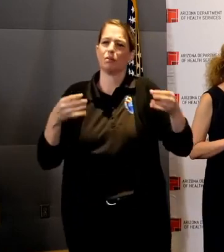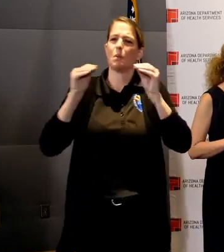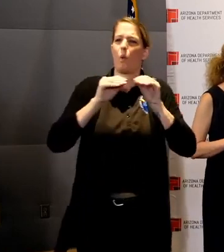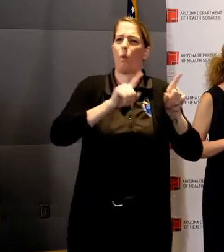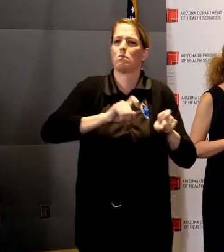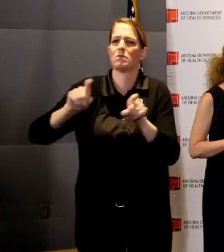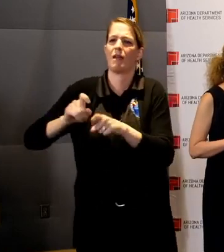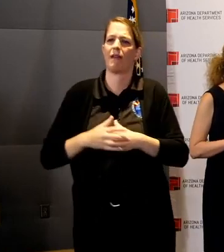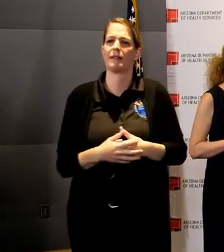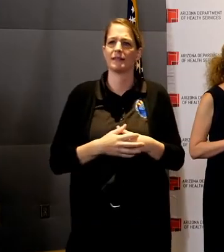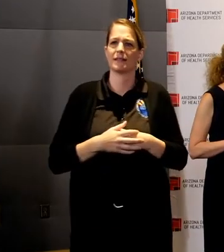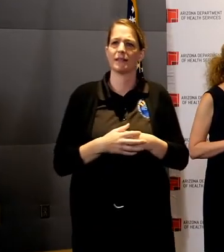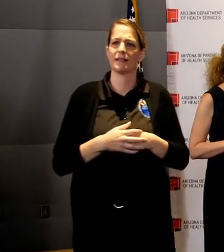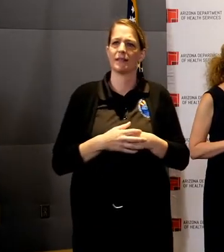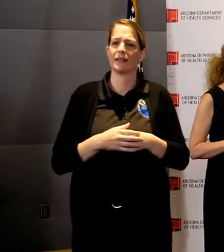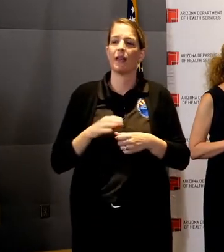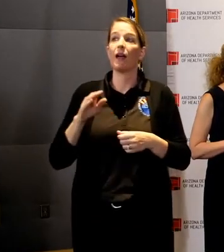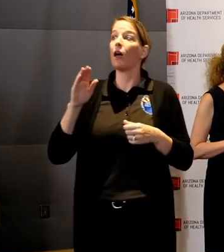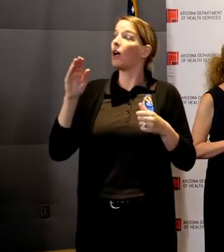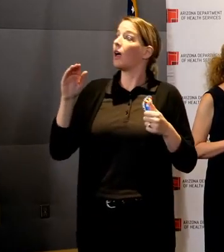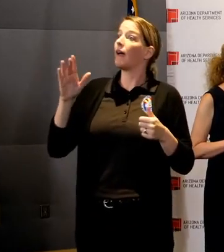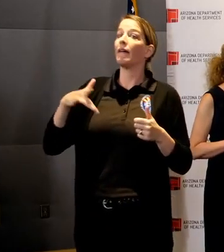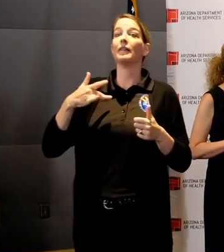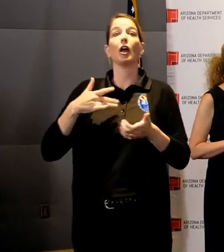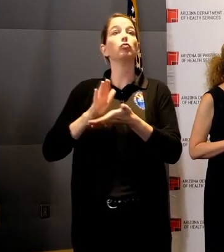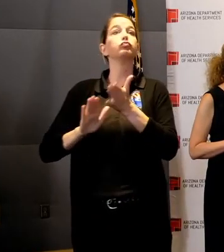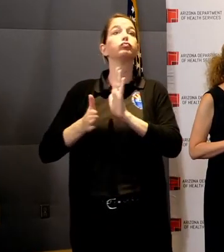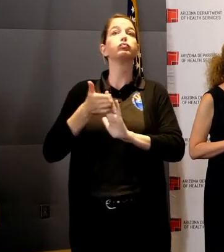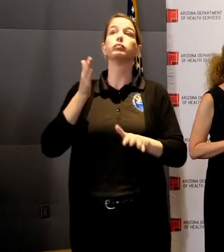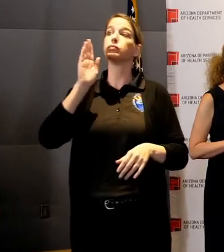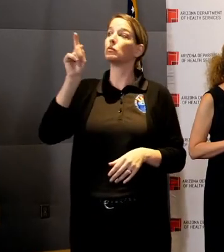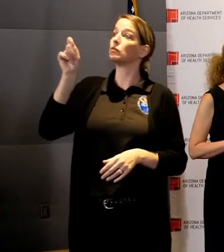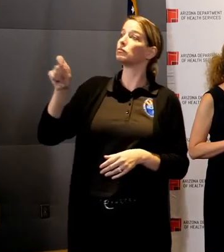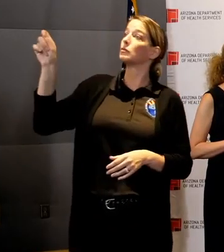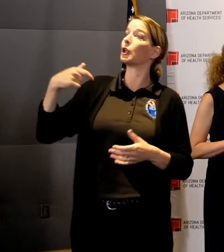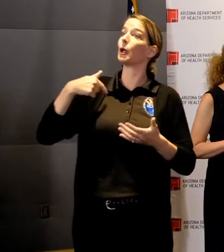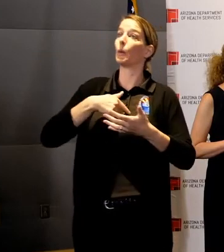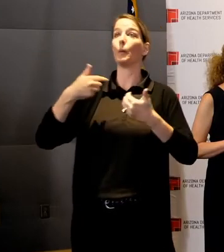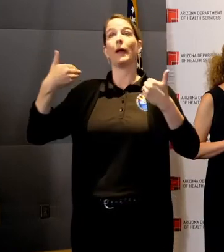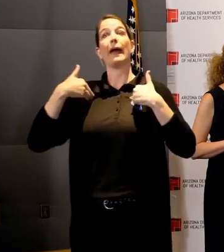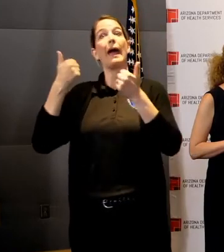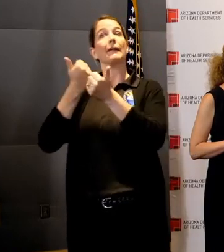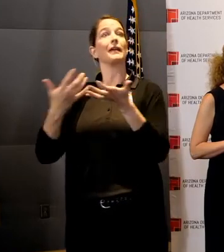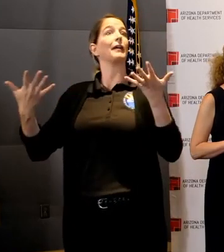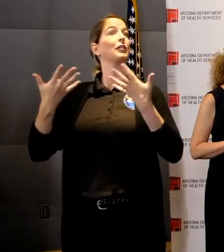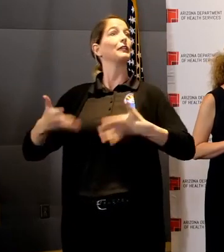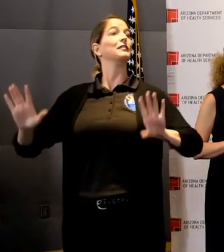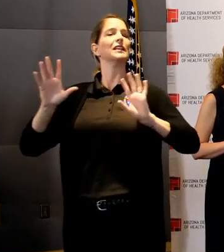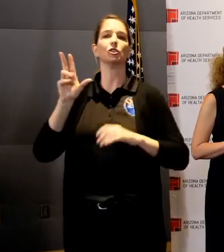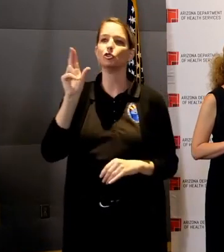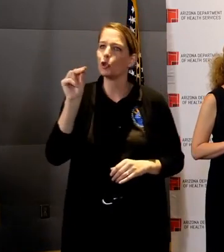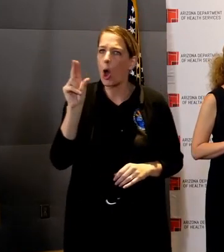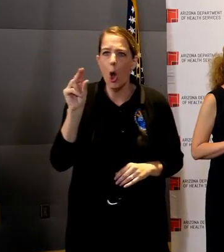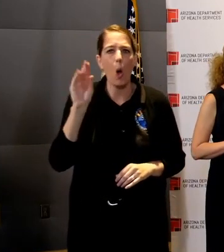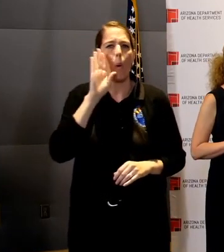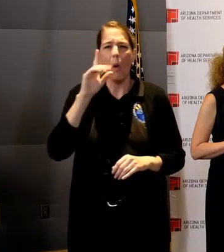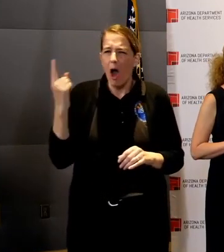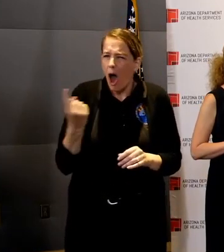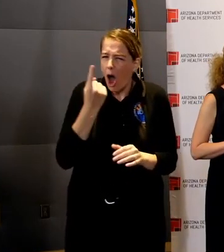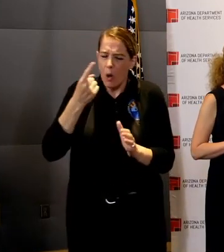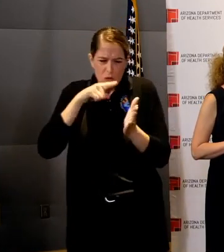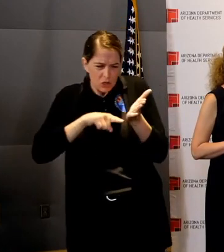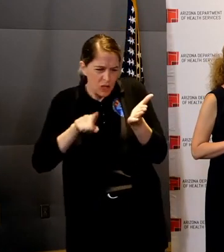a box and say that we have what we need. It'll be, what will we, what will we need? What more will we need? How do we